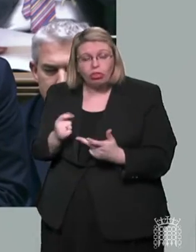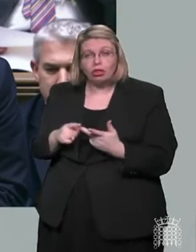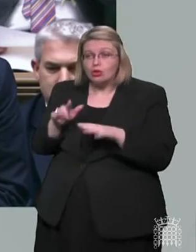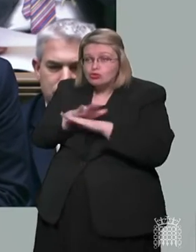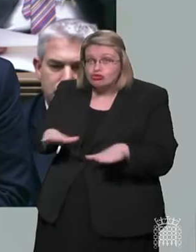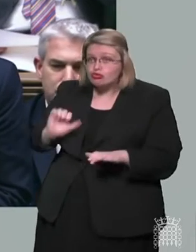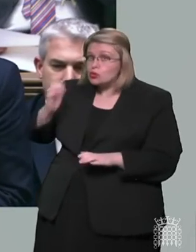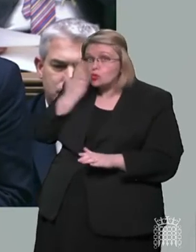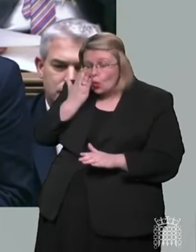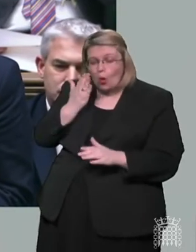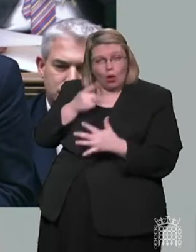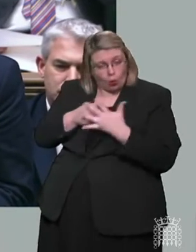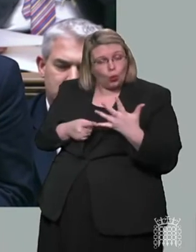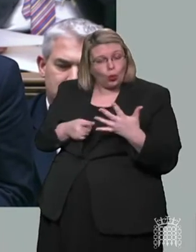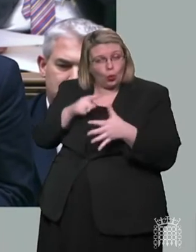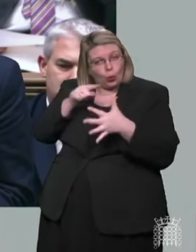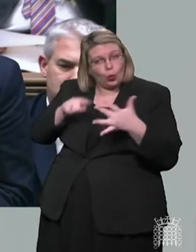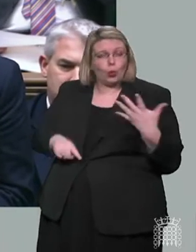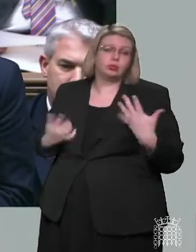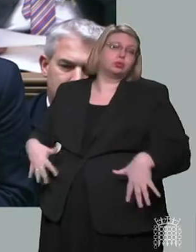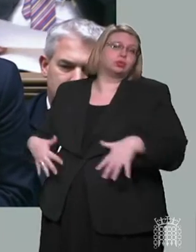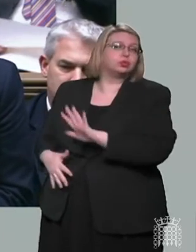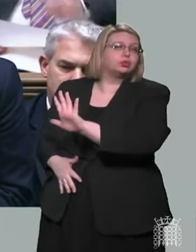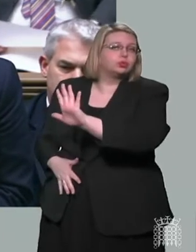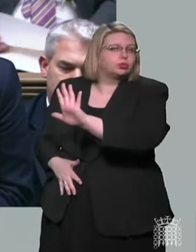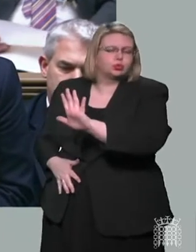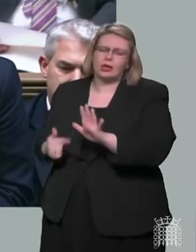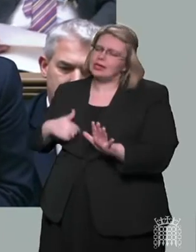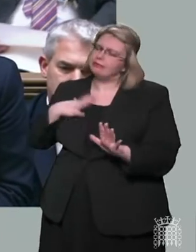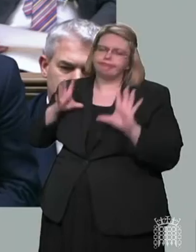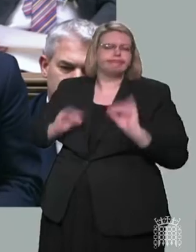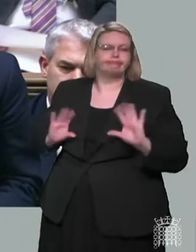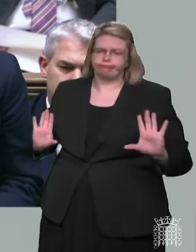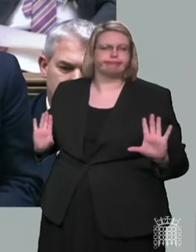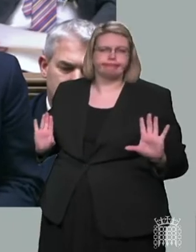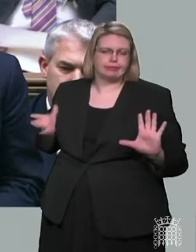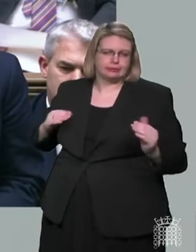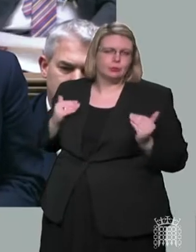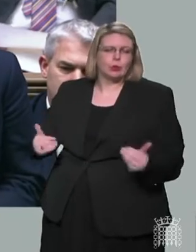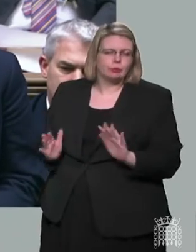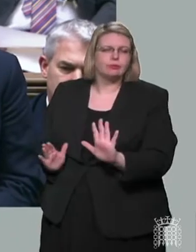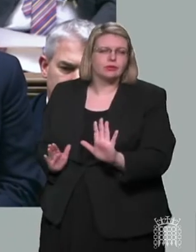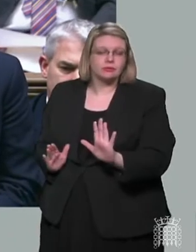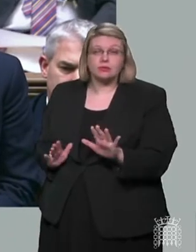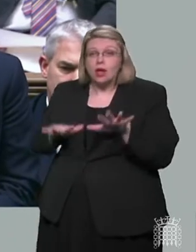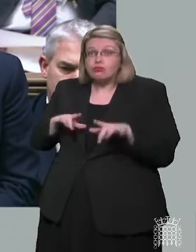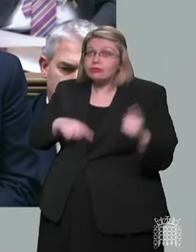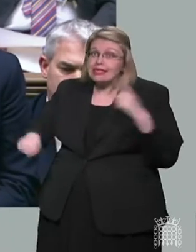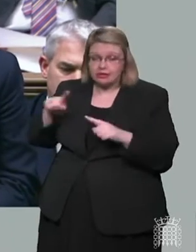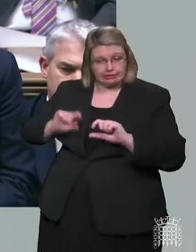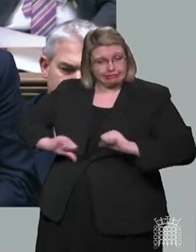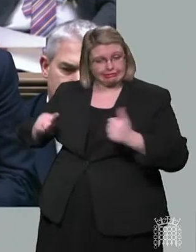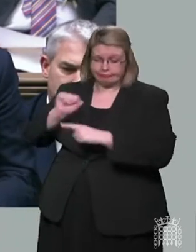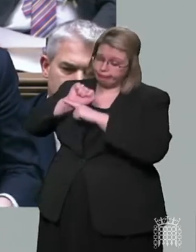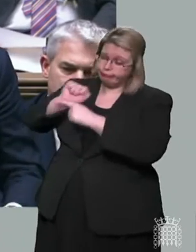of our children. And we do not need to pay that cost any longer. We have a population that is protected by